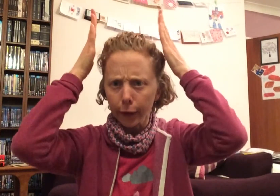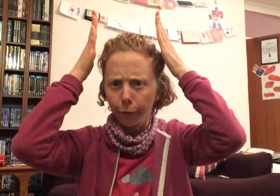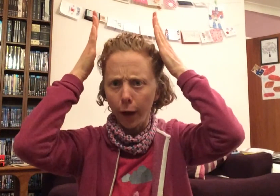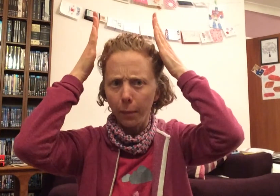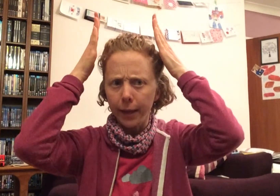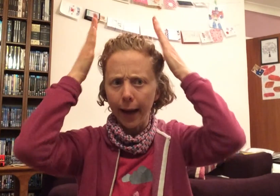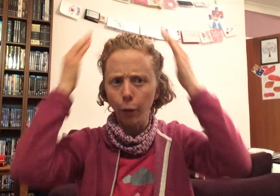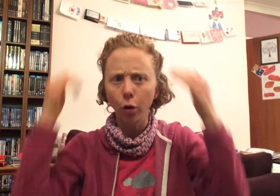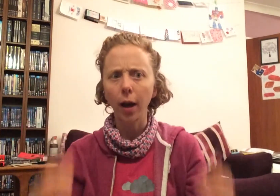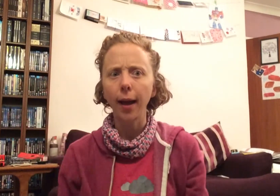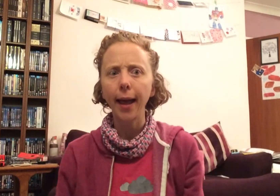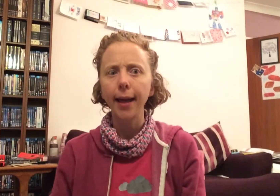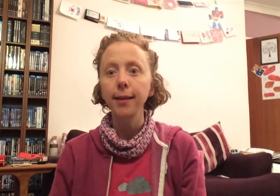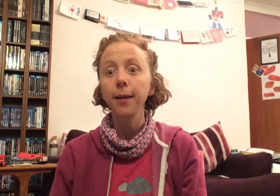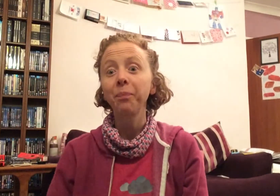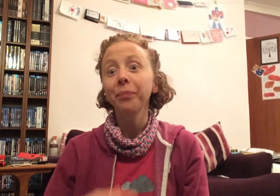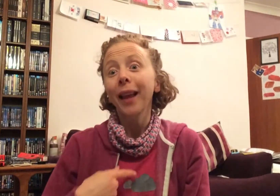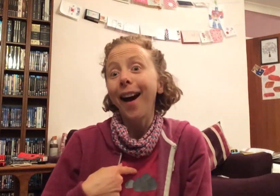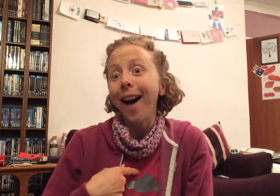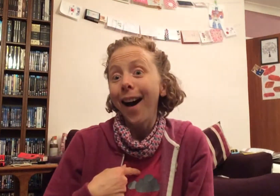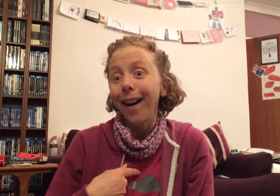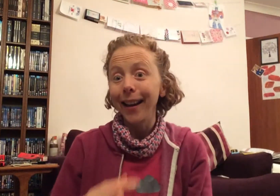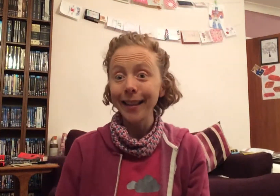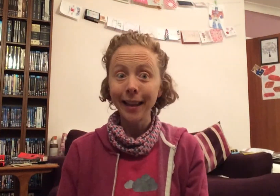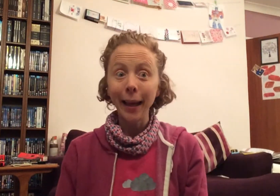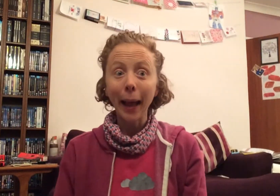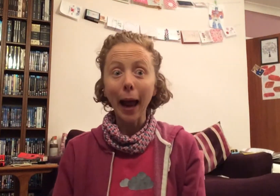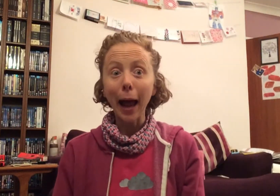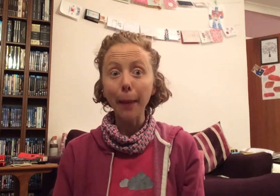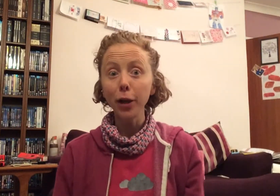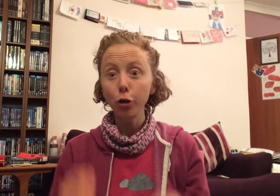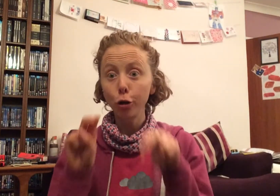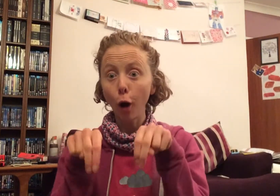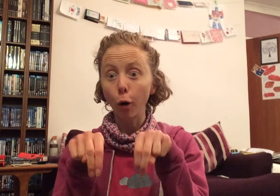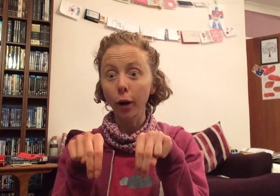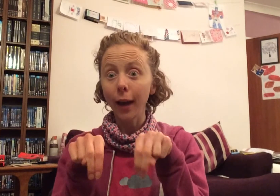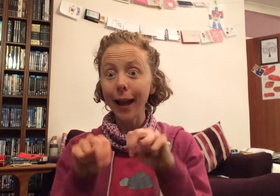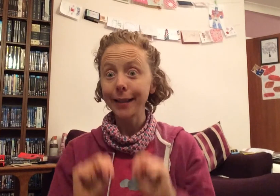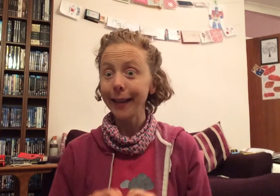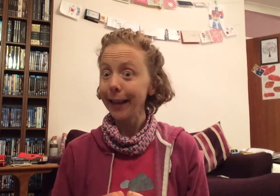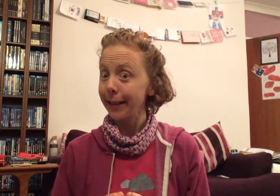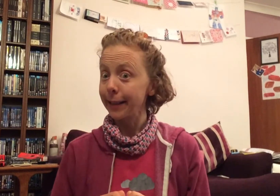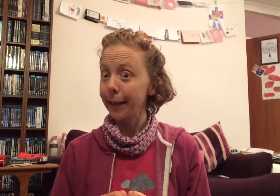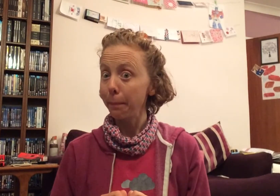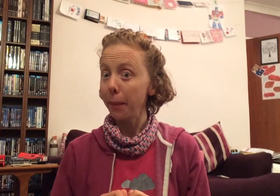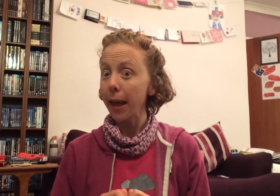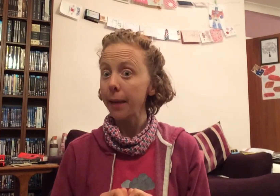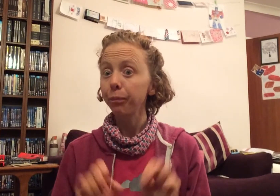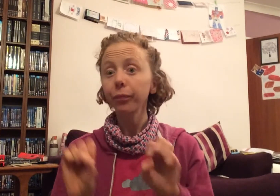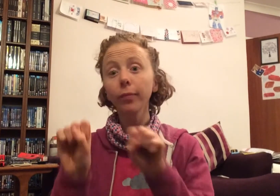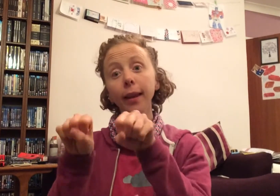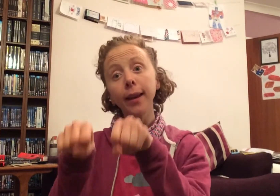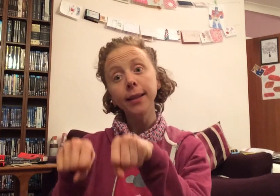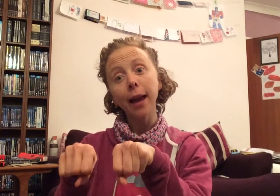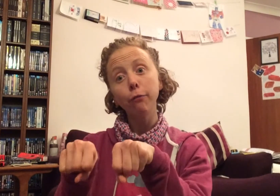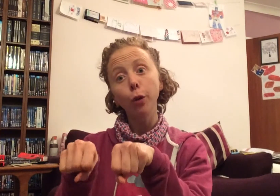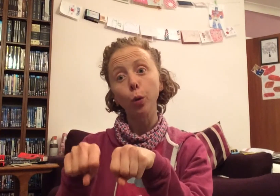firmly down on her head, I am a dog, as keen as can be. Is there room